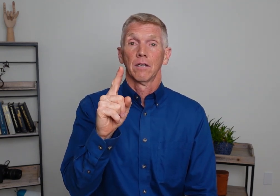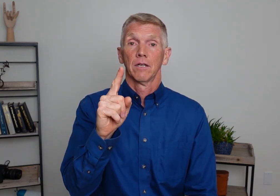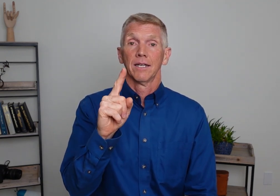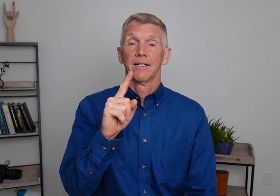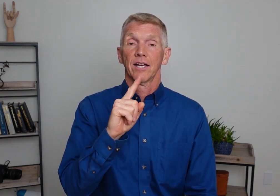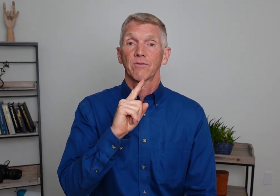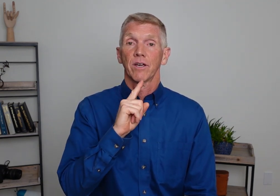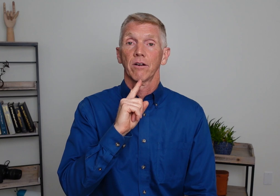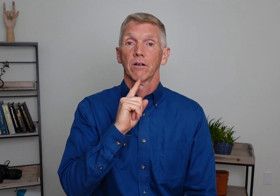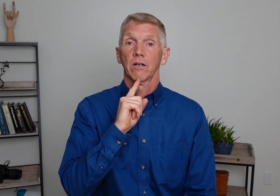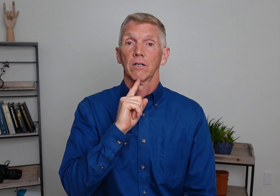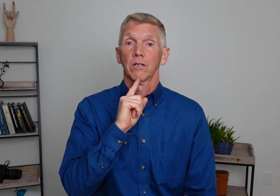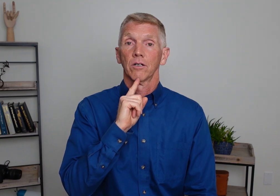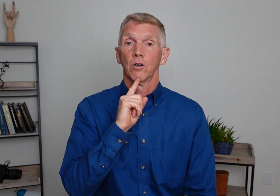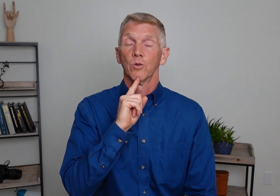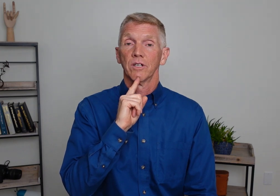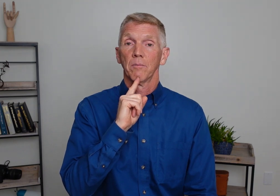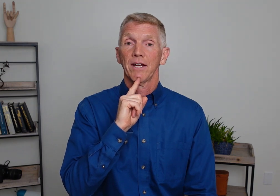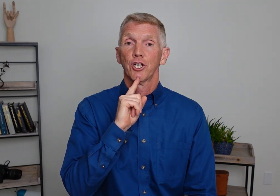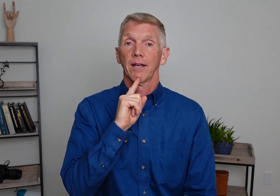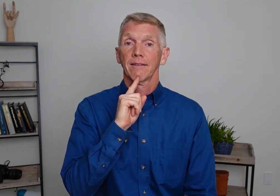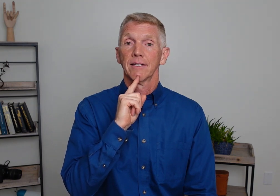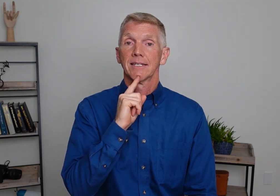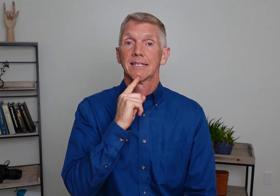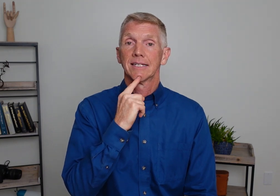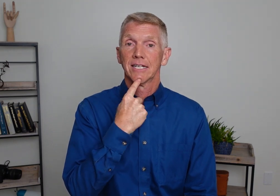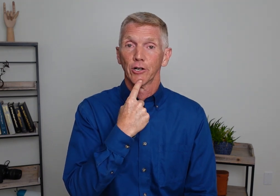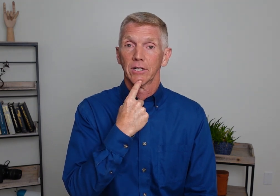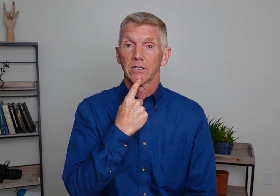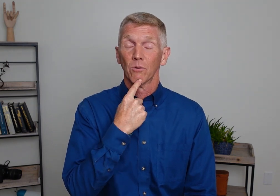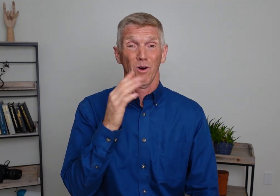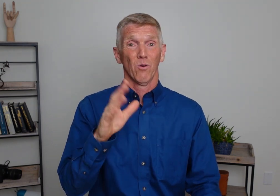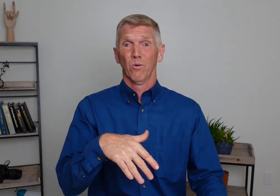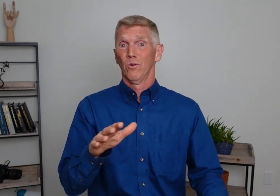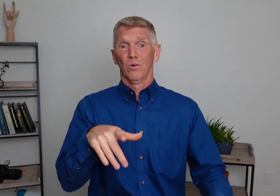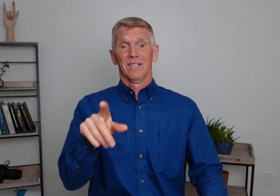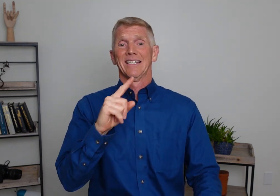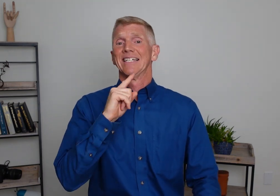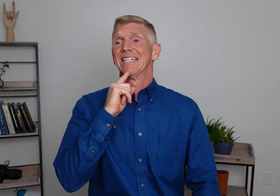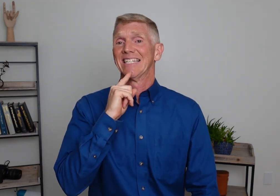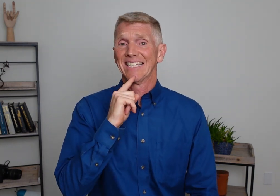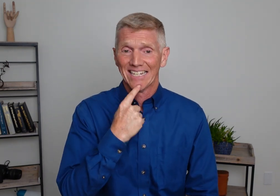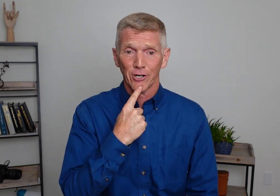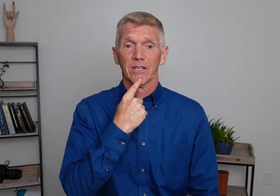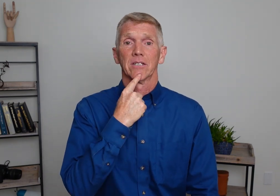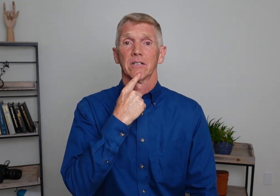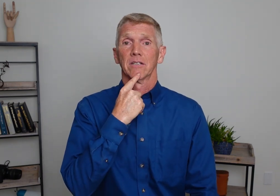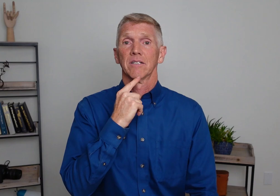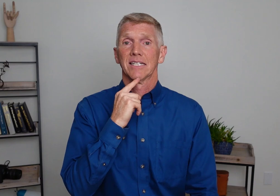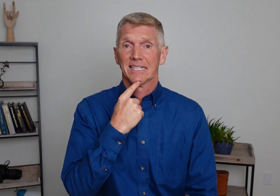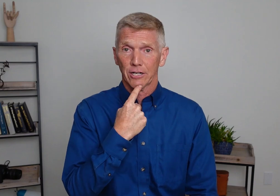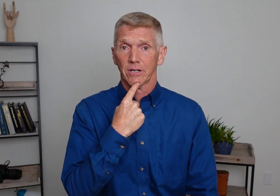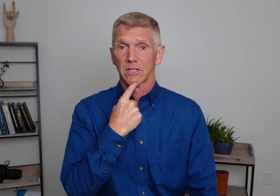Index finger goes into my chin like this. Serious. Whoa. Serious. Serious.